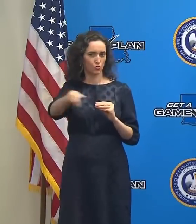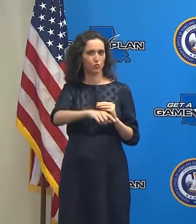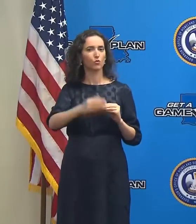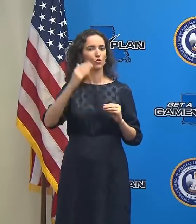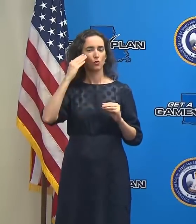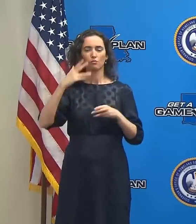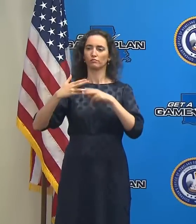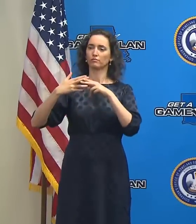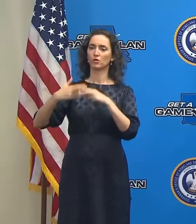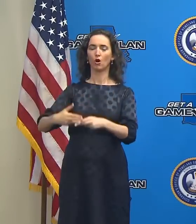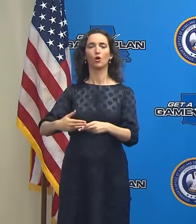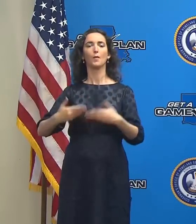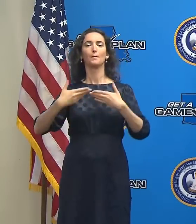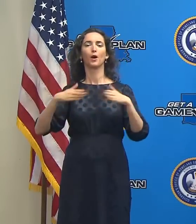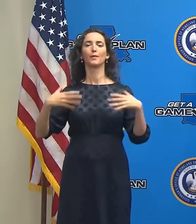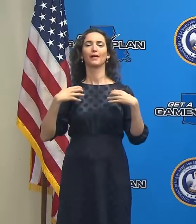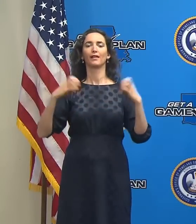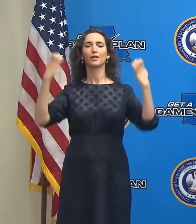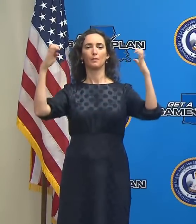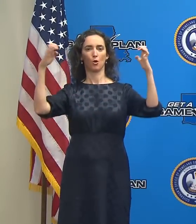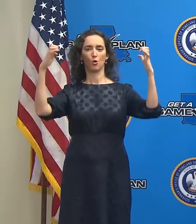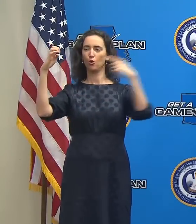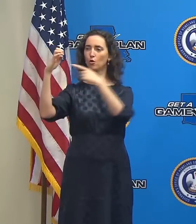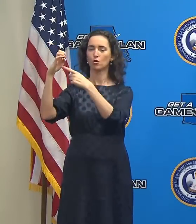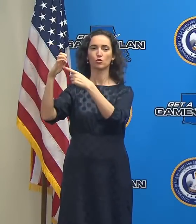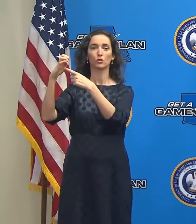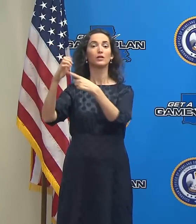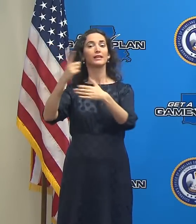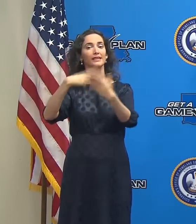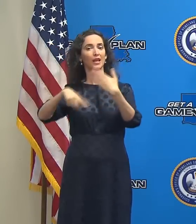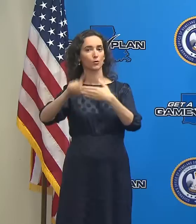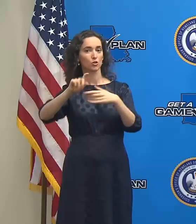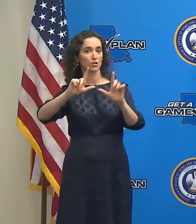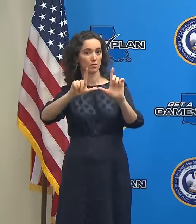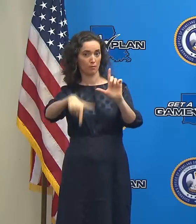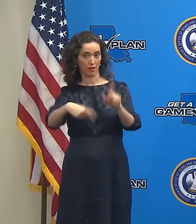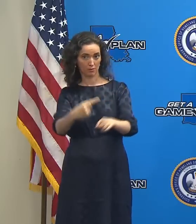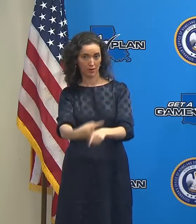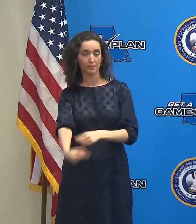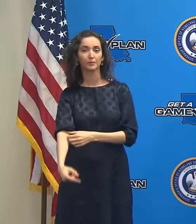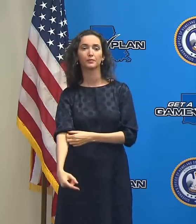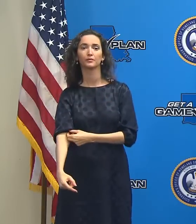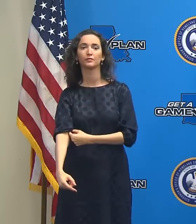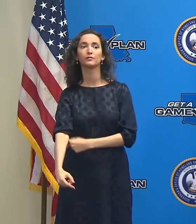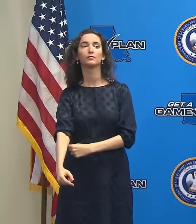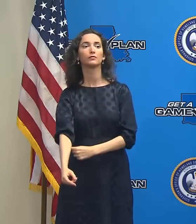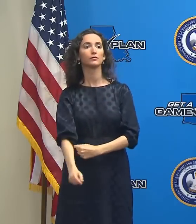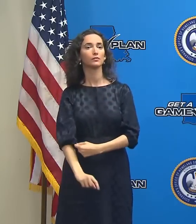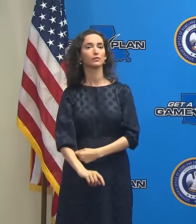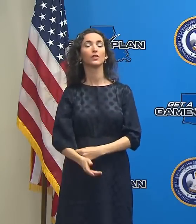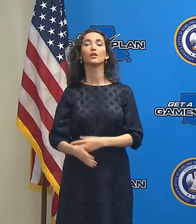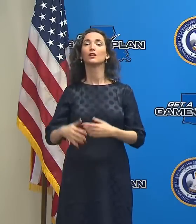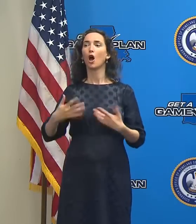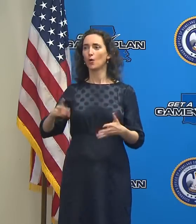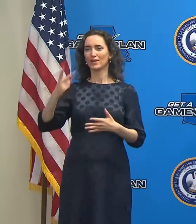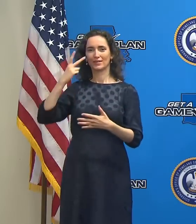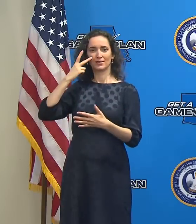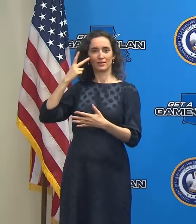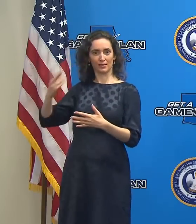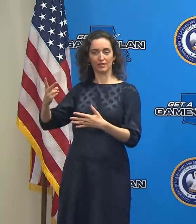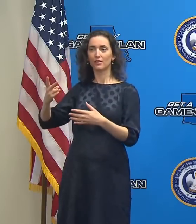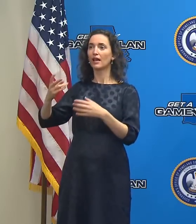is set to expire next week. And we have started to see some improvement in our data